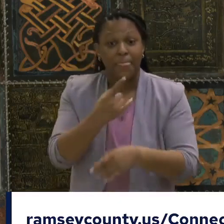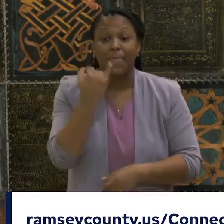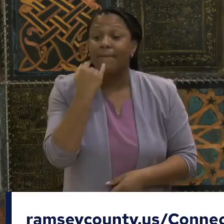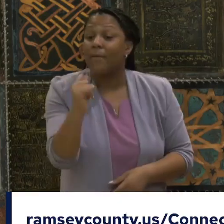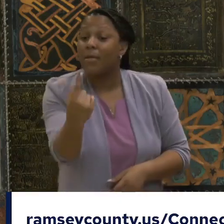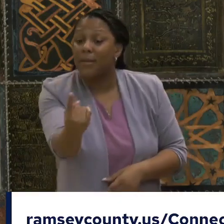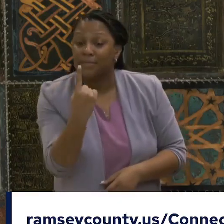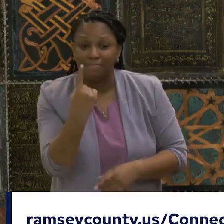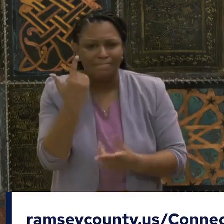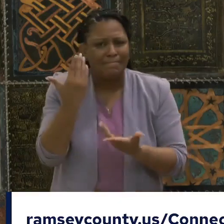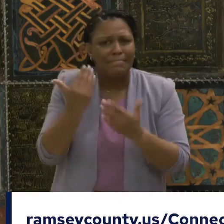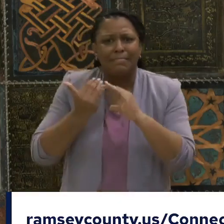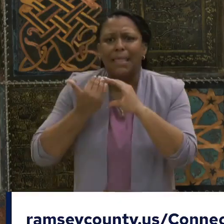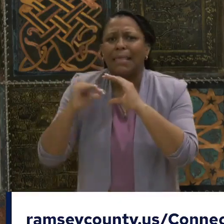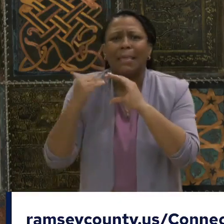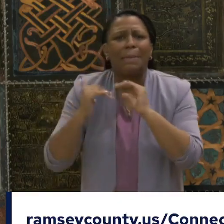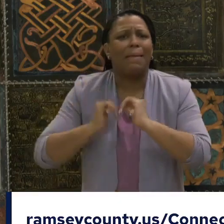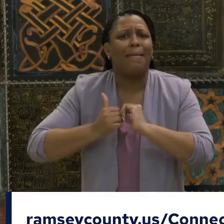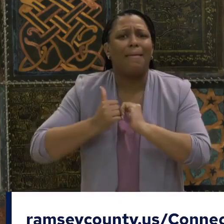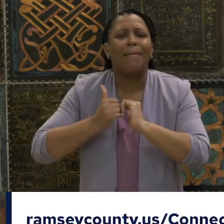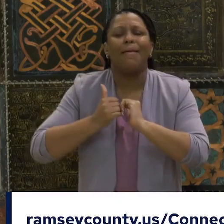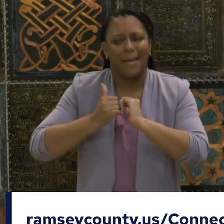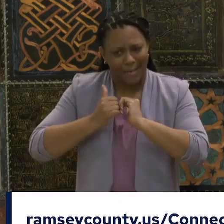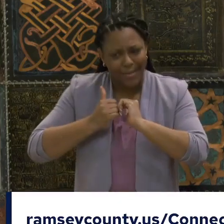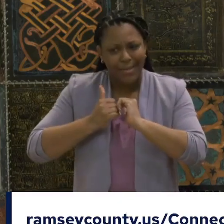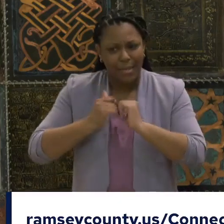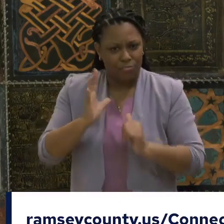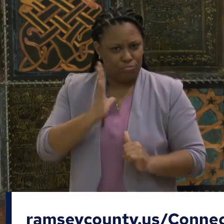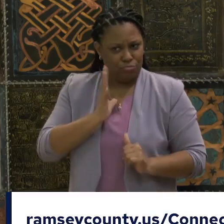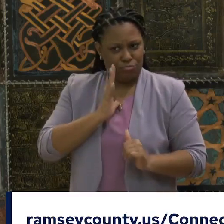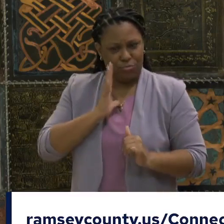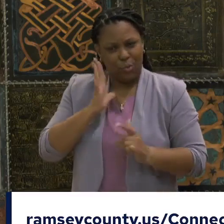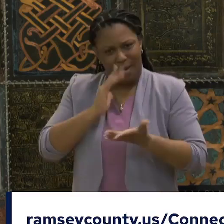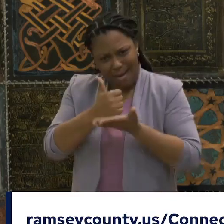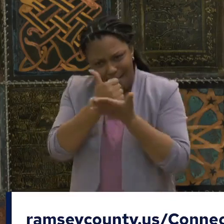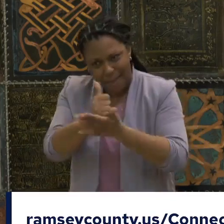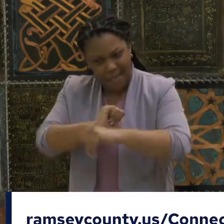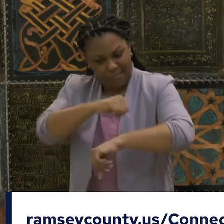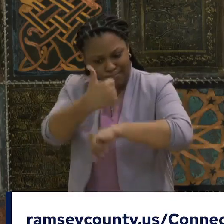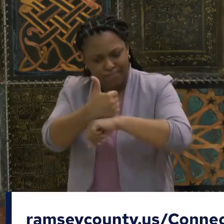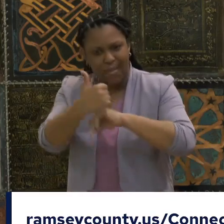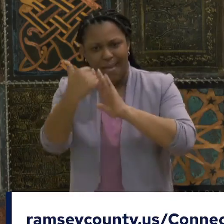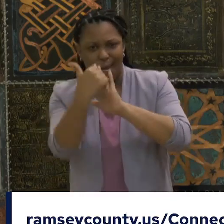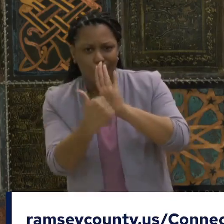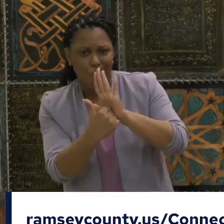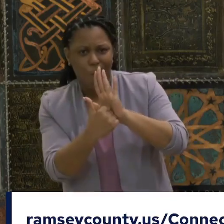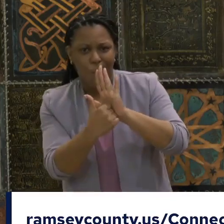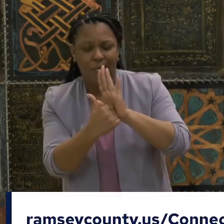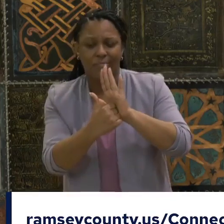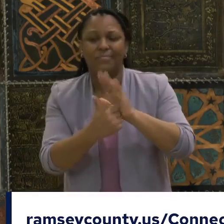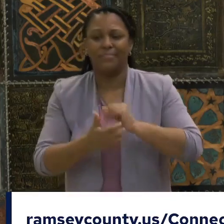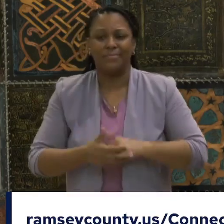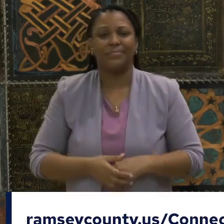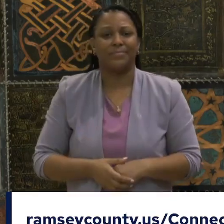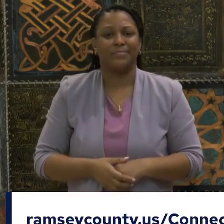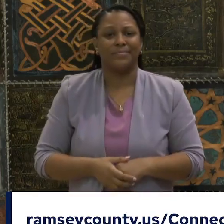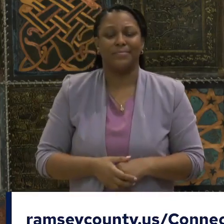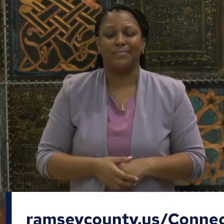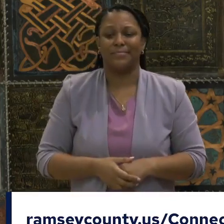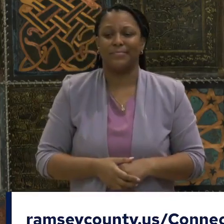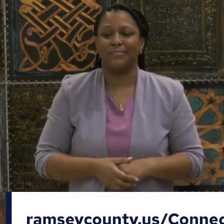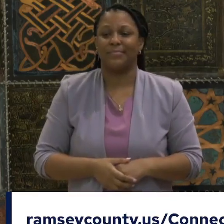And we've been helping people access internet connectivity. But that's been a really narrow